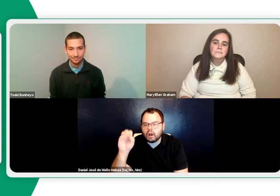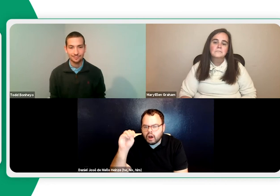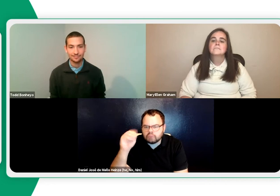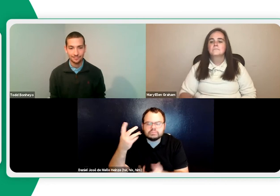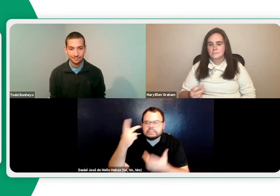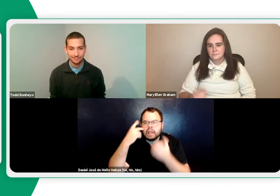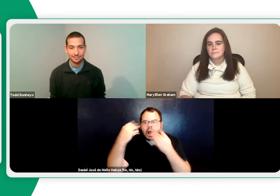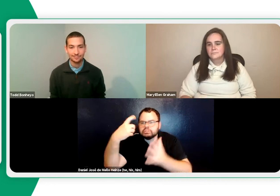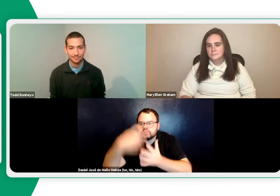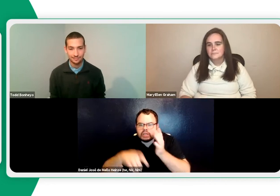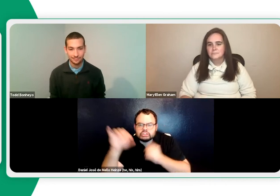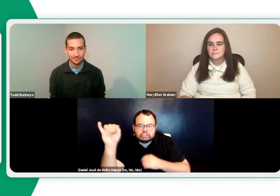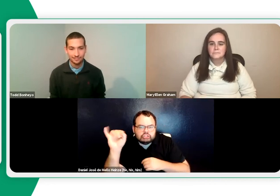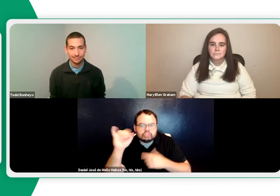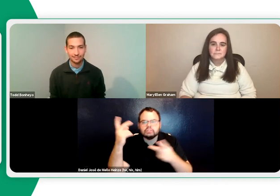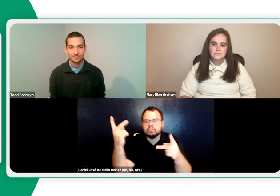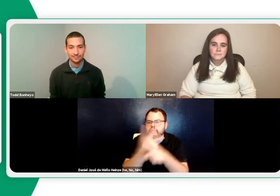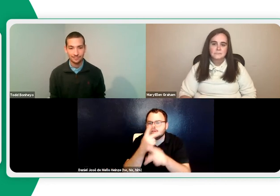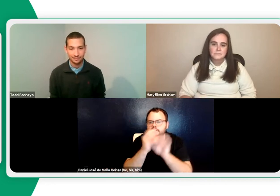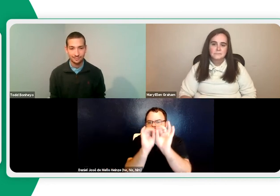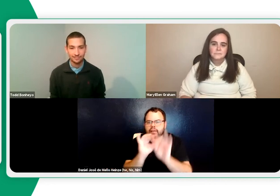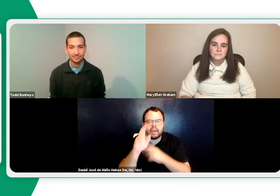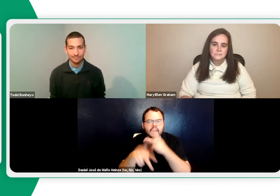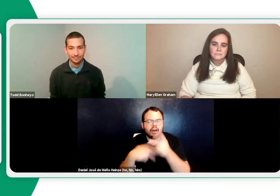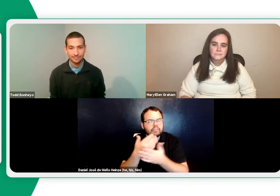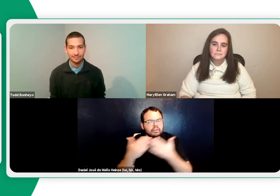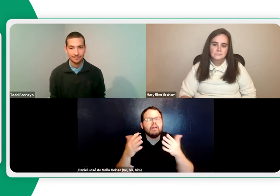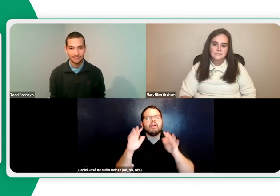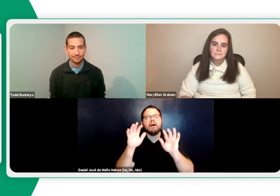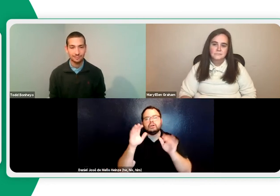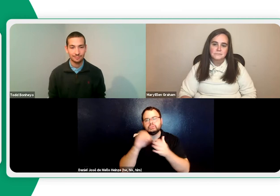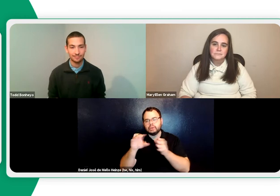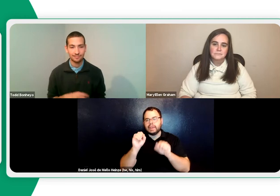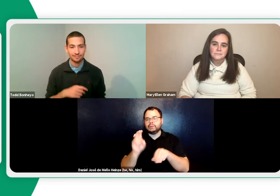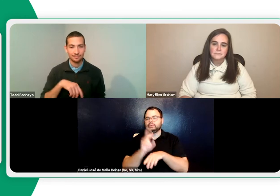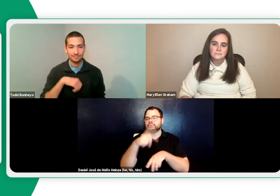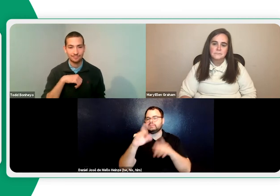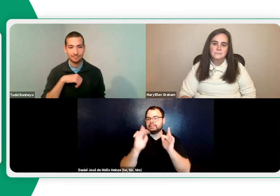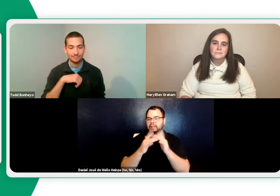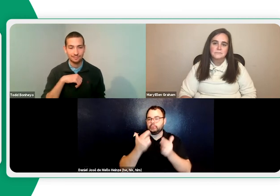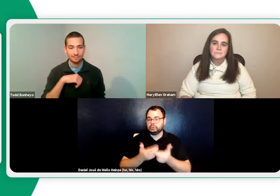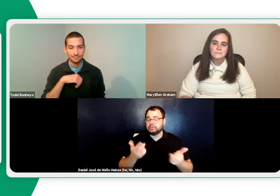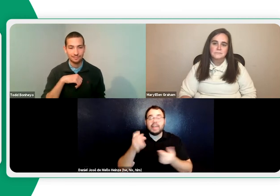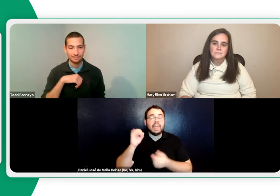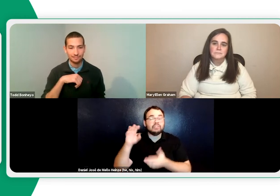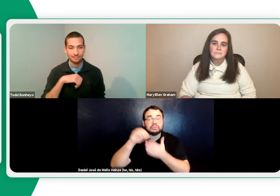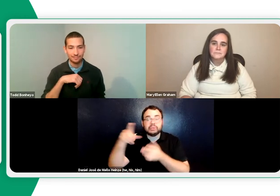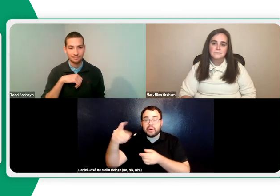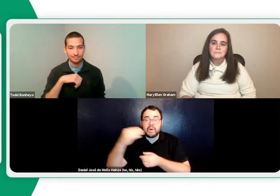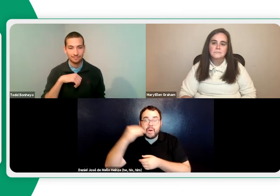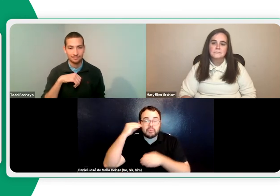Nerd Wallet and see how much, you know, insurance costs and all of these incidentals that add